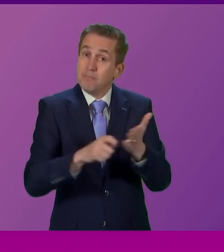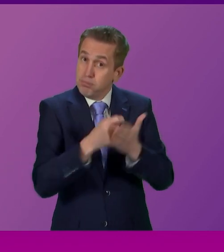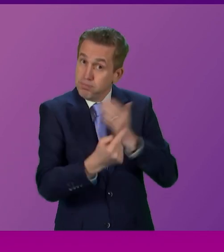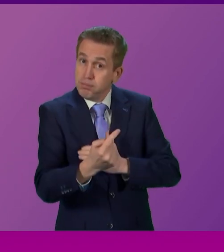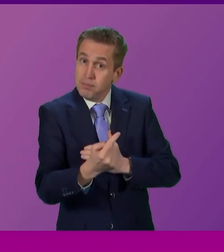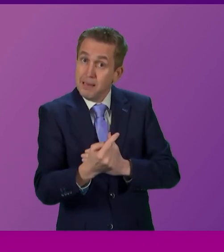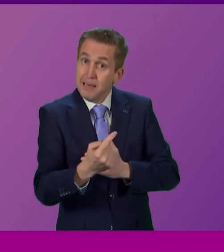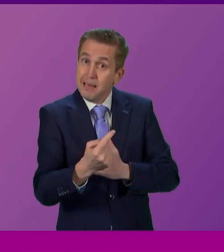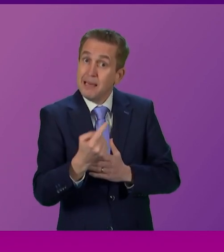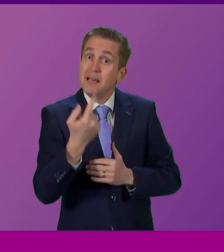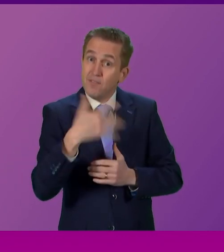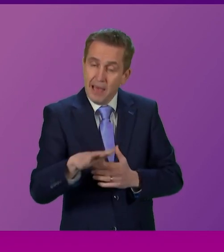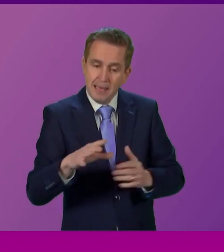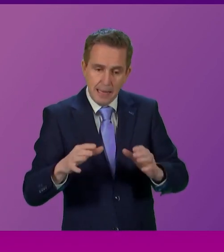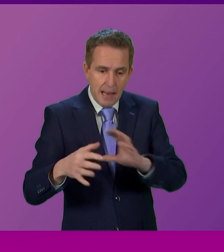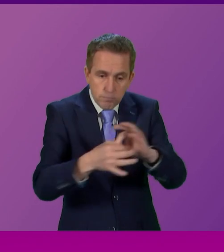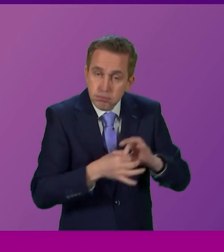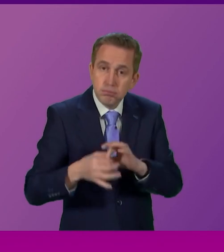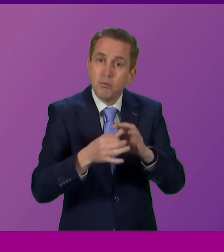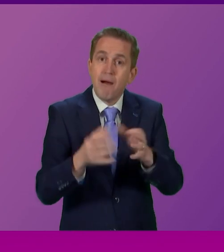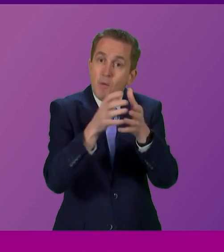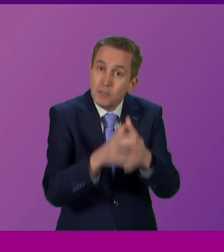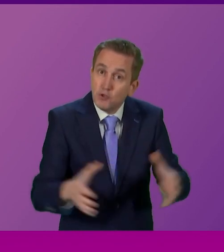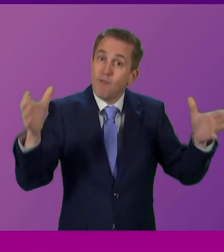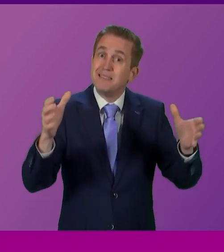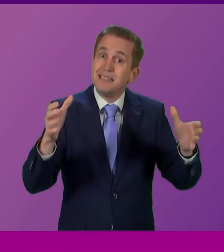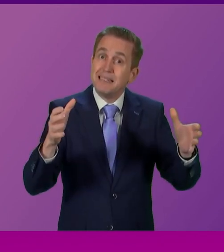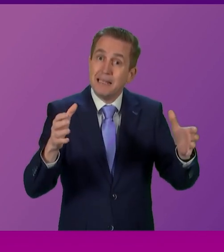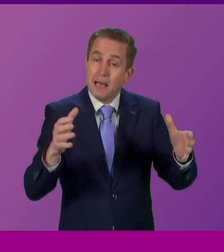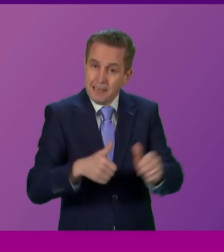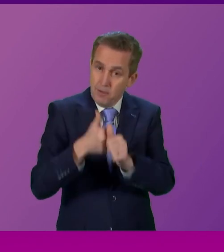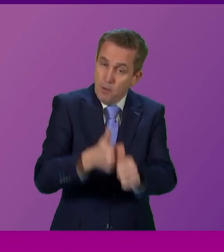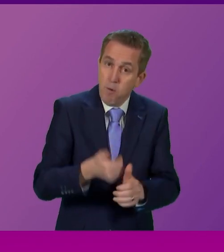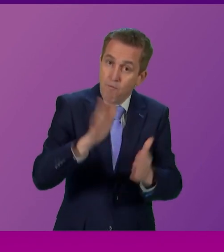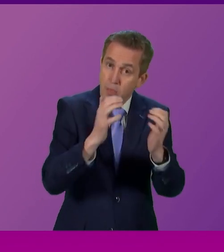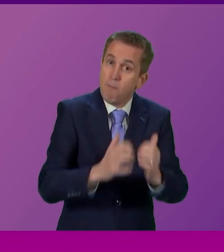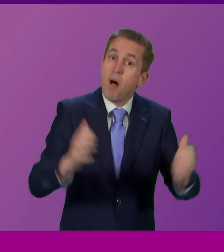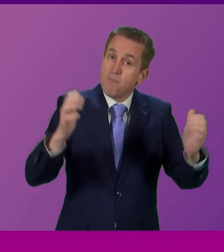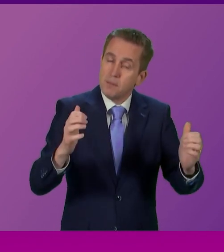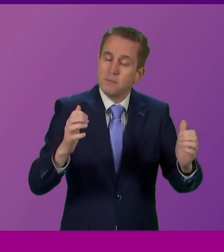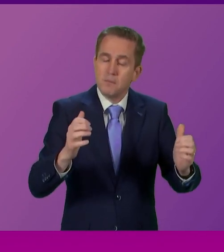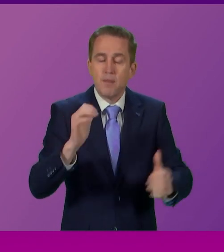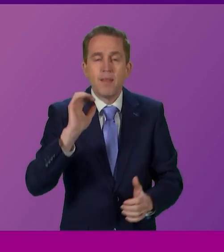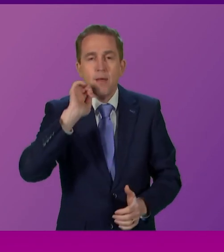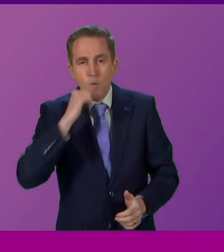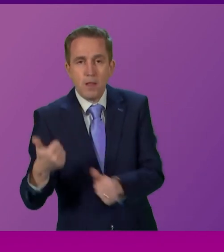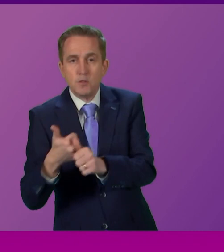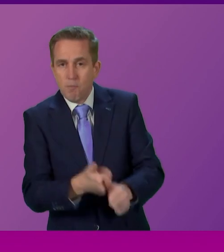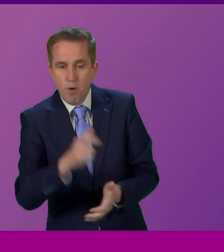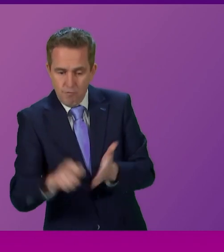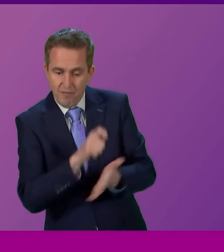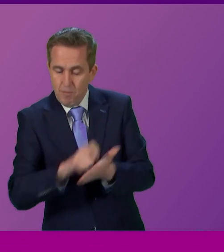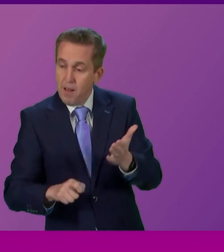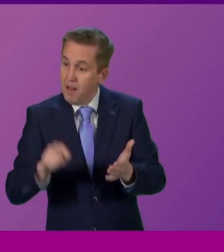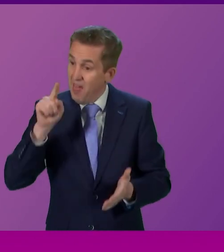over the line and can make a coalition or make a majority, get the votes in the parliament, then they will vote through a referendum and that is what